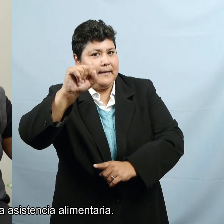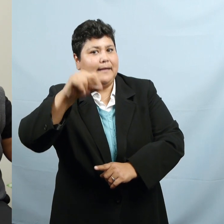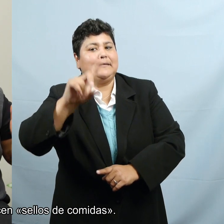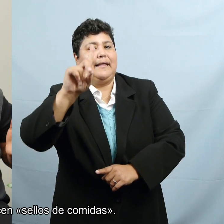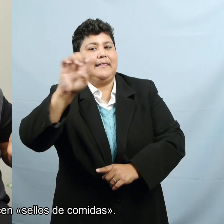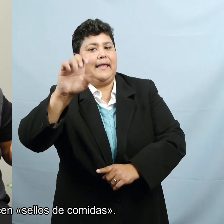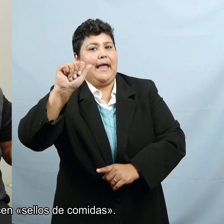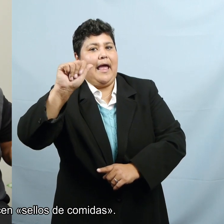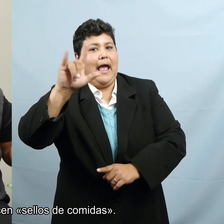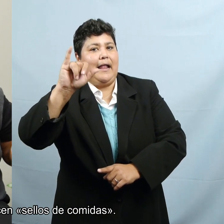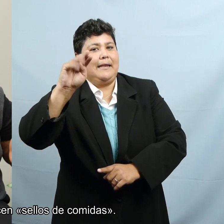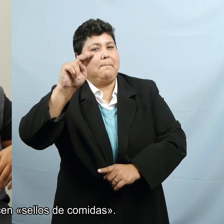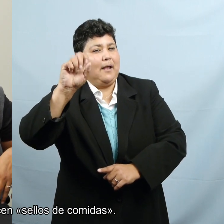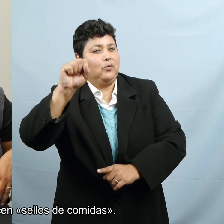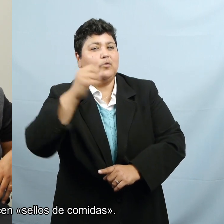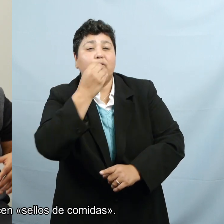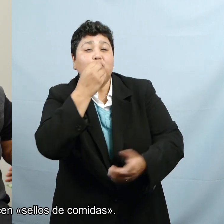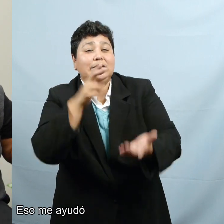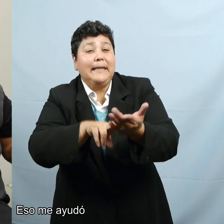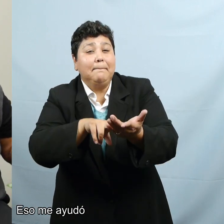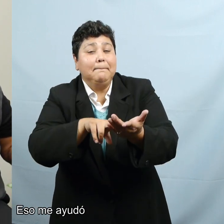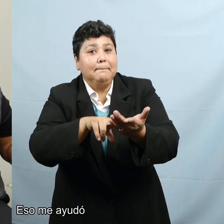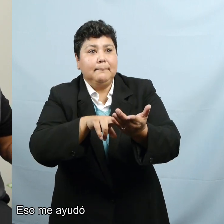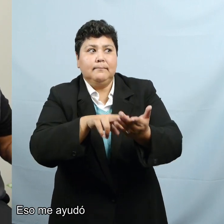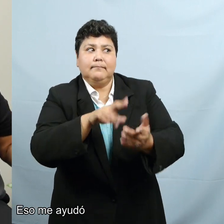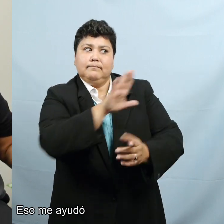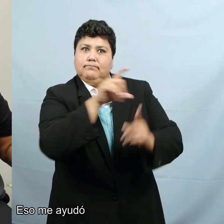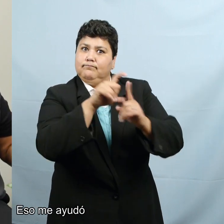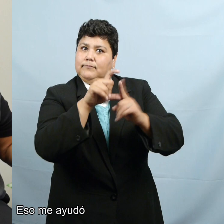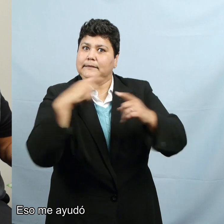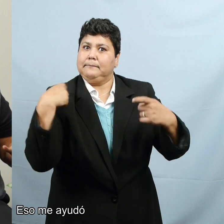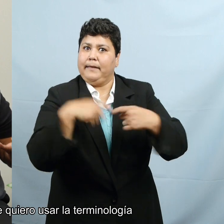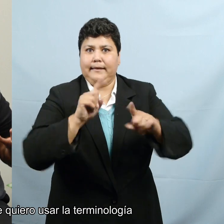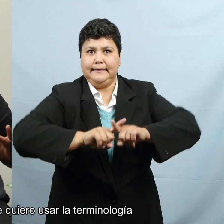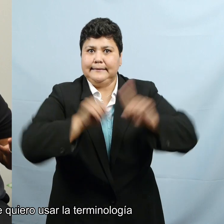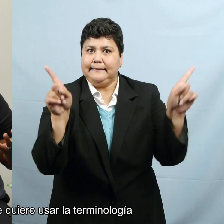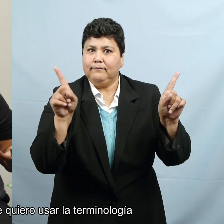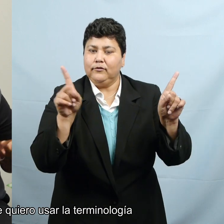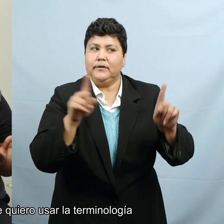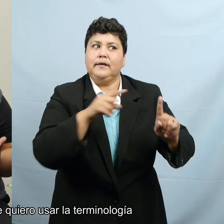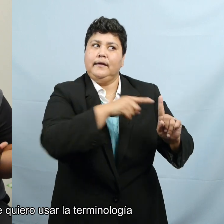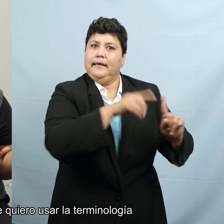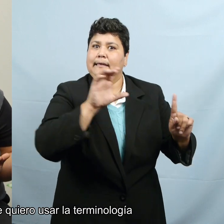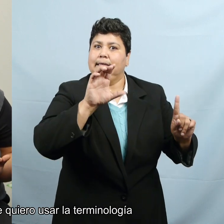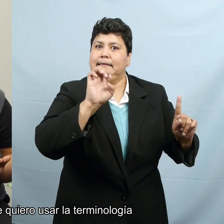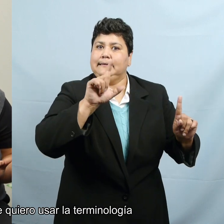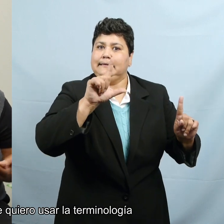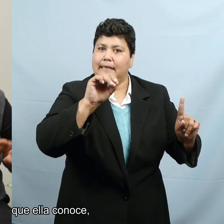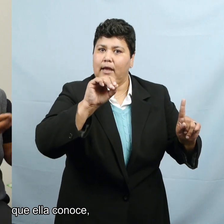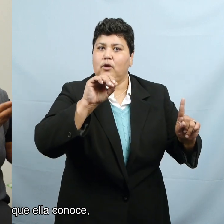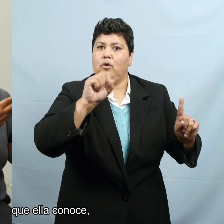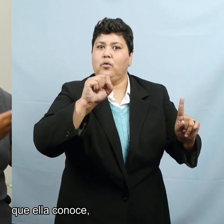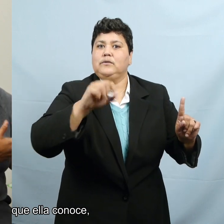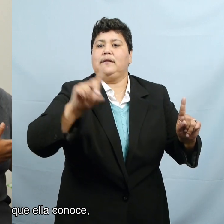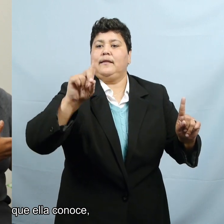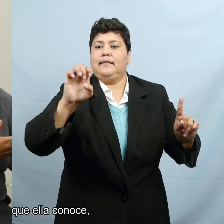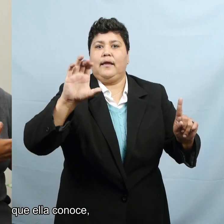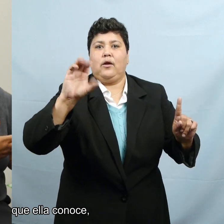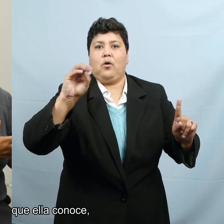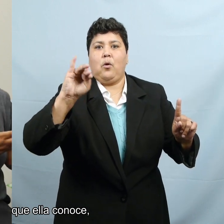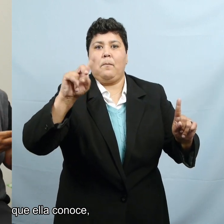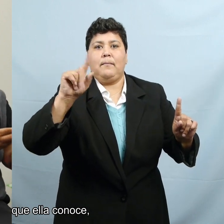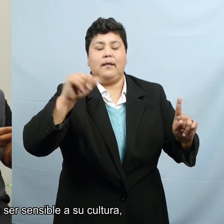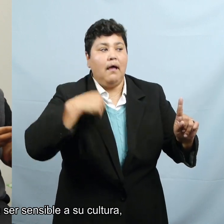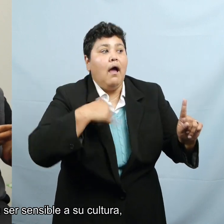stamps assistance, they say sayos de, de comidas. So, it was helpful for me because then that's, I want to use the terminology that, that